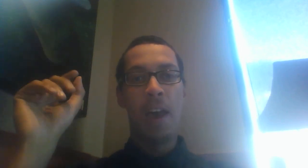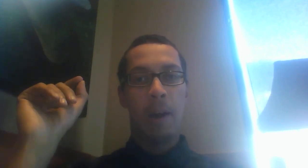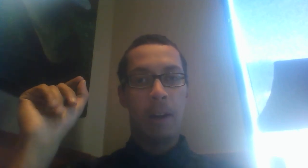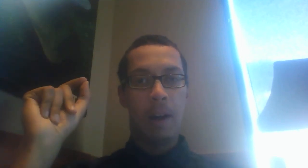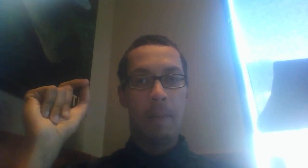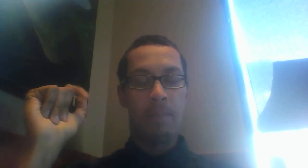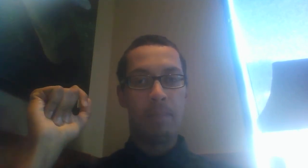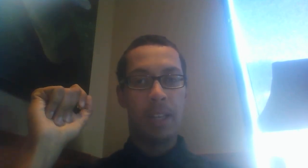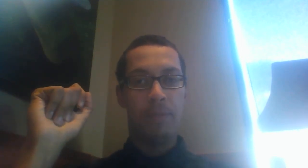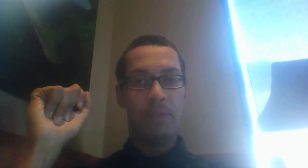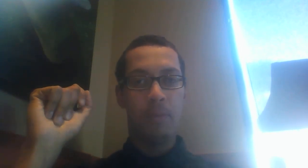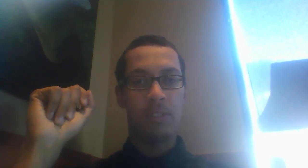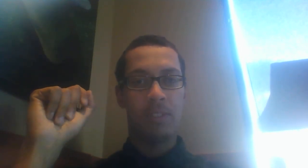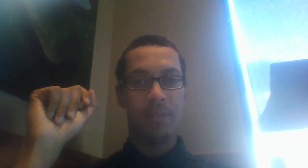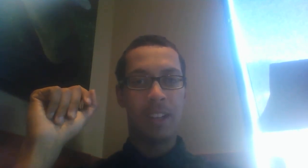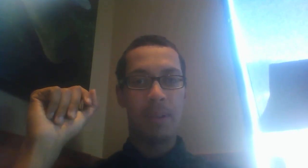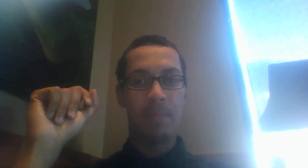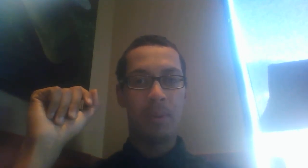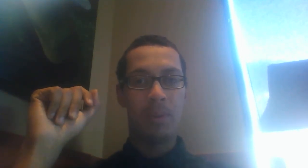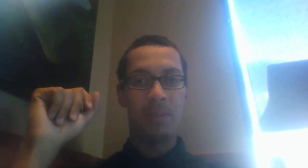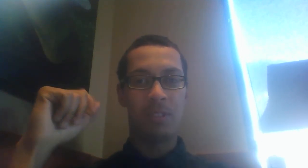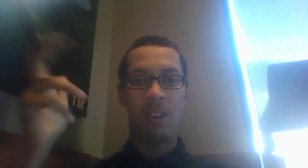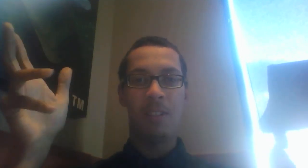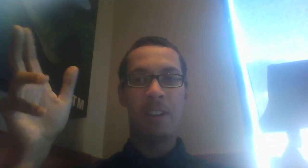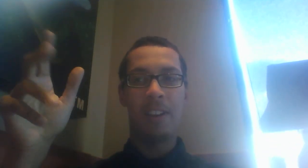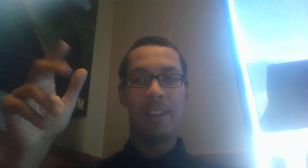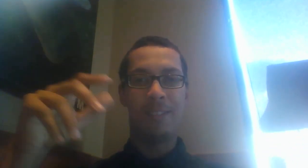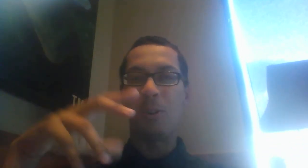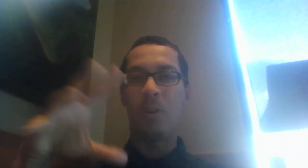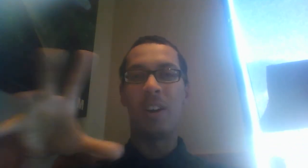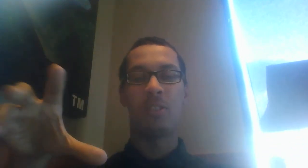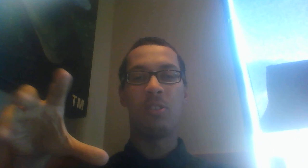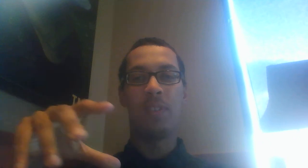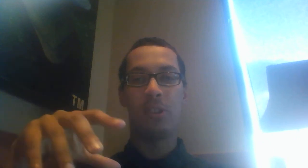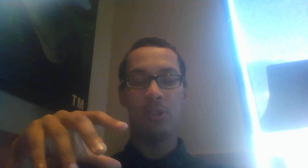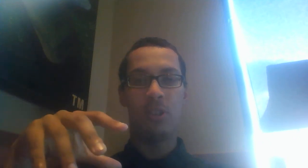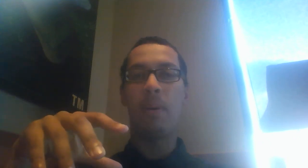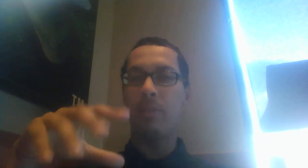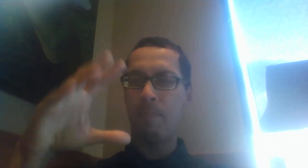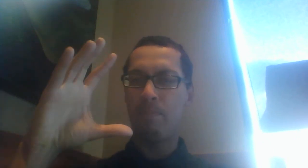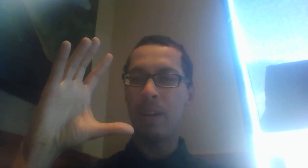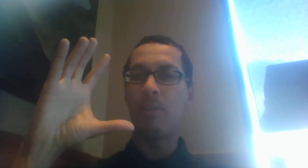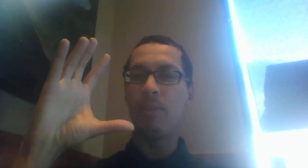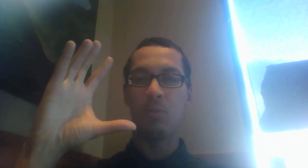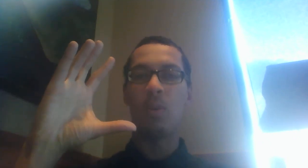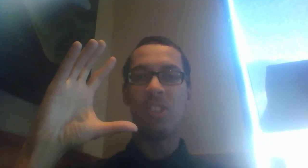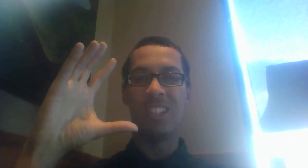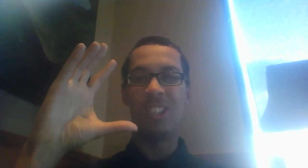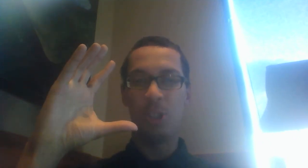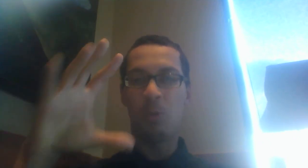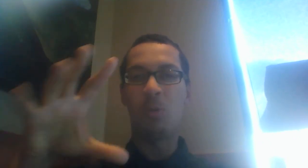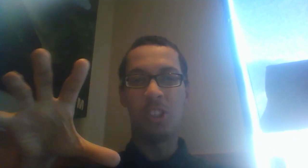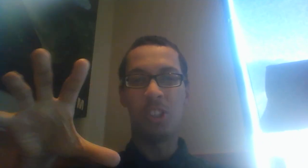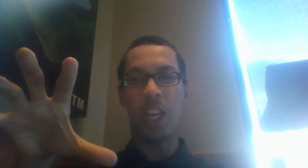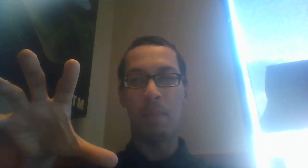Um, but if you want something a bit more solid and not quite as controversial, you're probably better off just watching Shaun the Sheep.